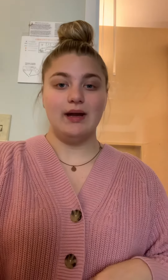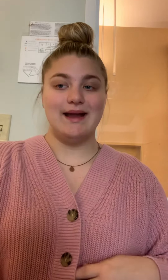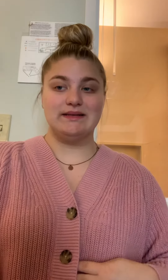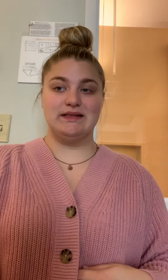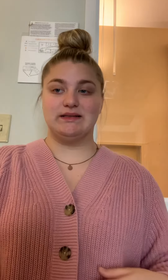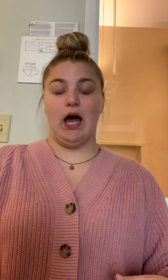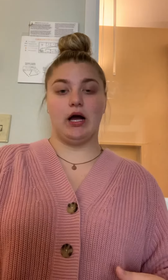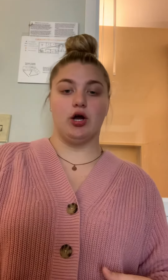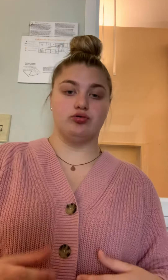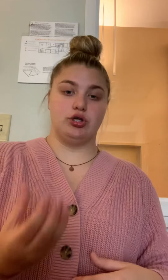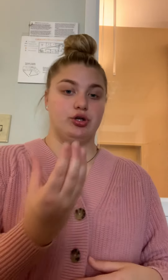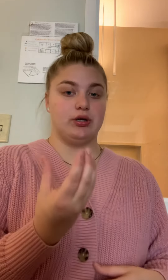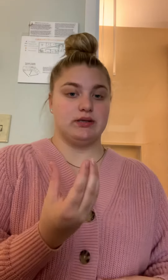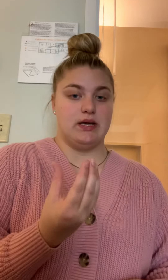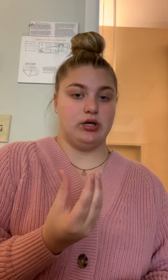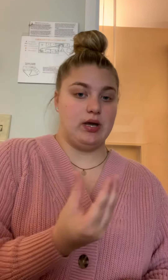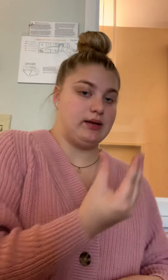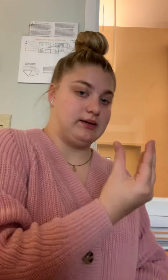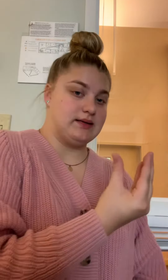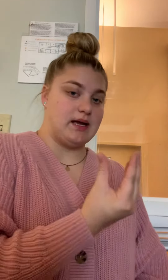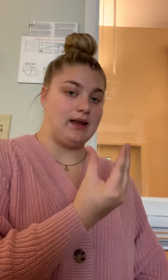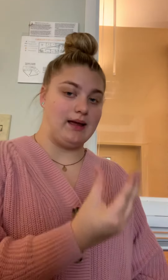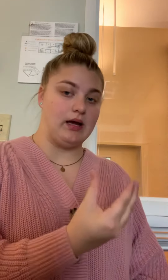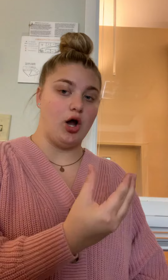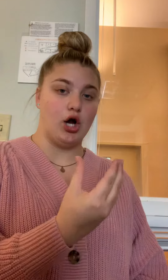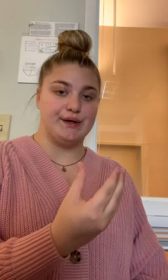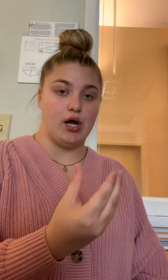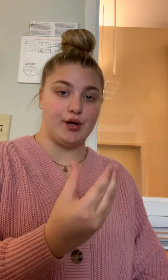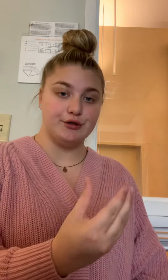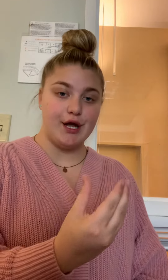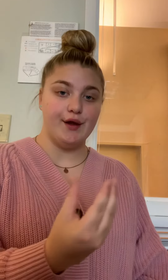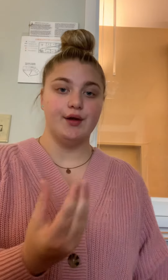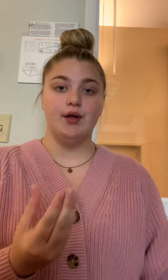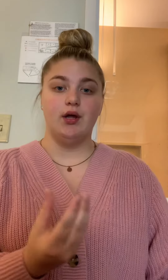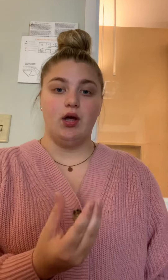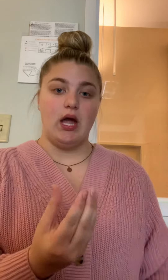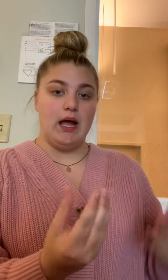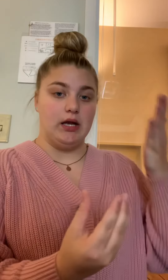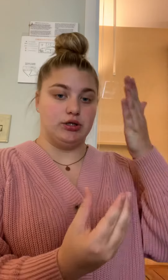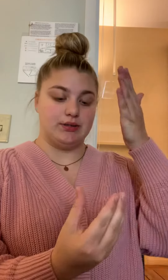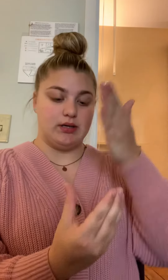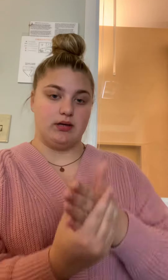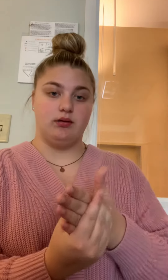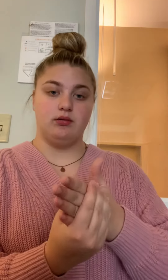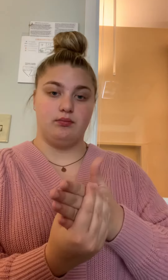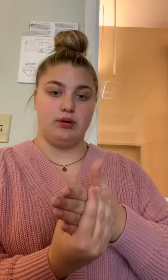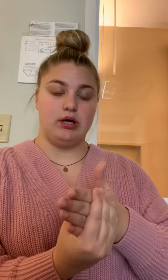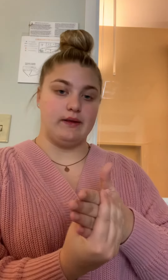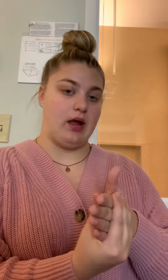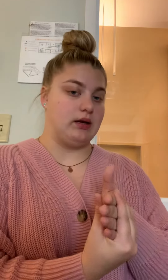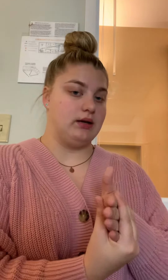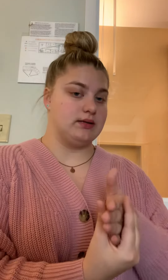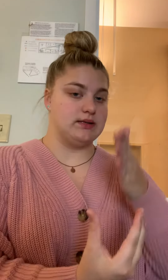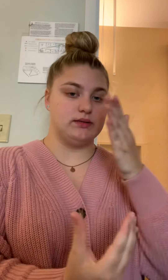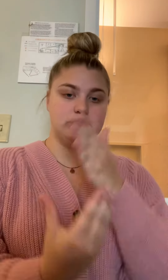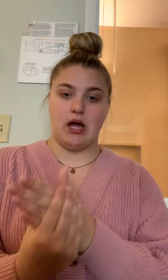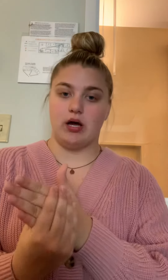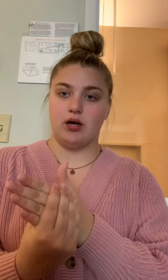Next is taco. So you're going to take your hand like this, kind of like a hard taco shell. And you're just going to put your other hand in it. This is taco.